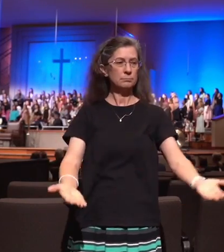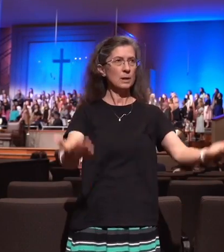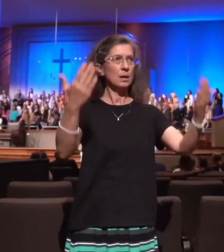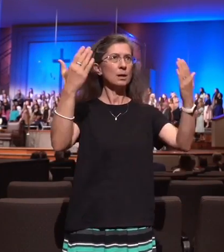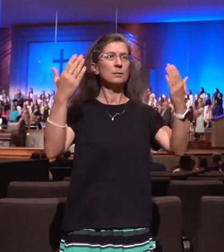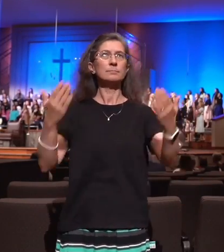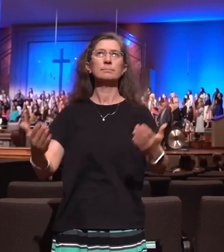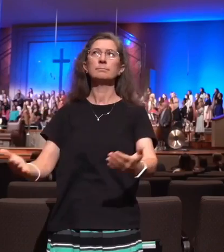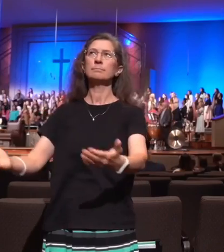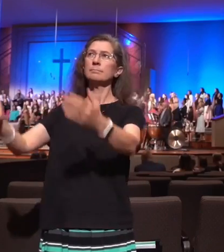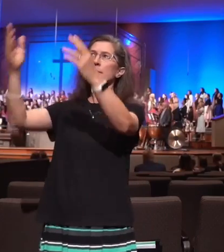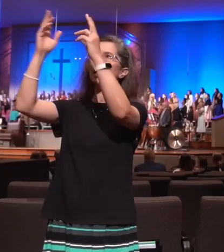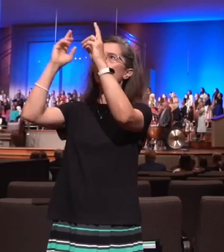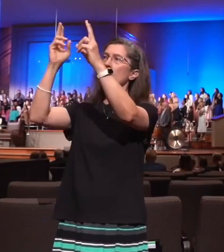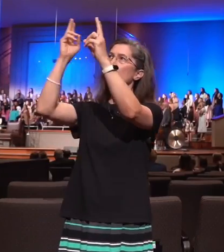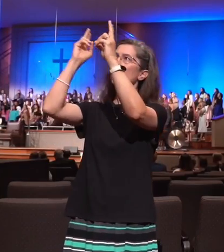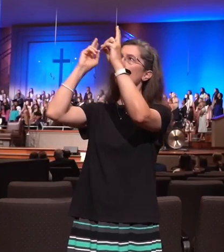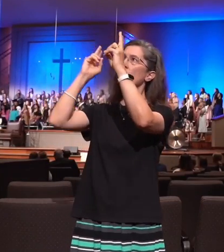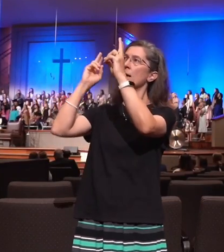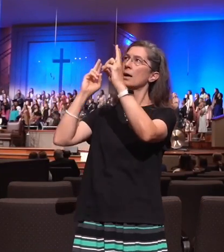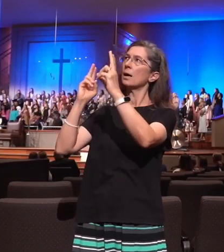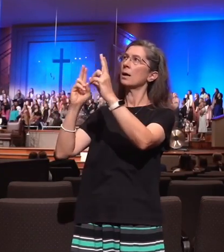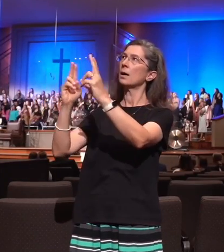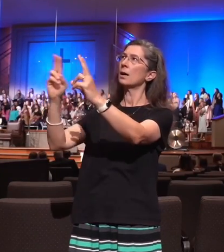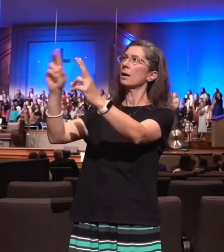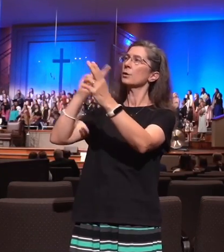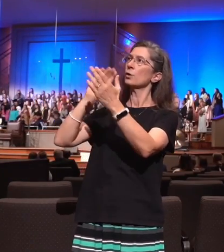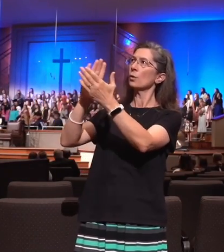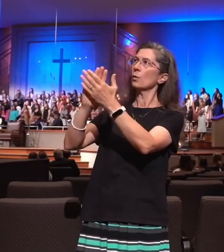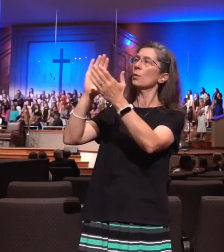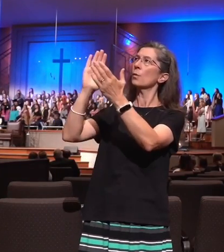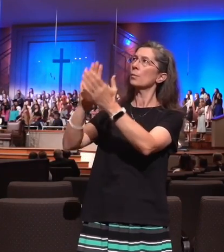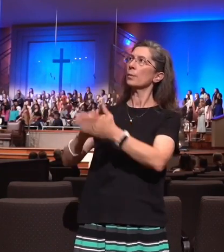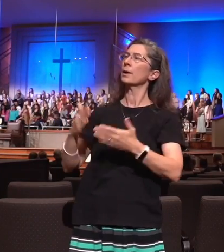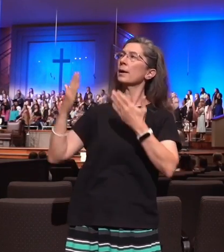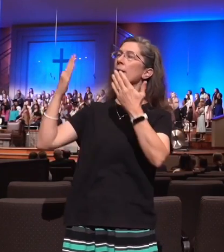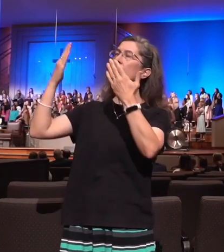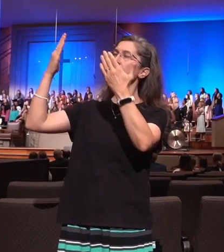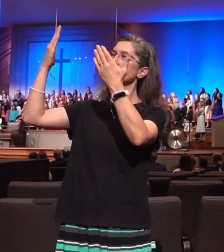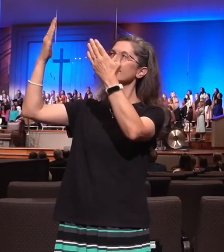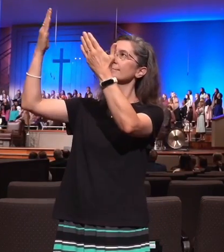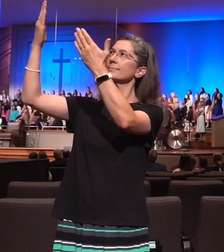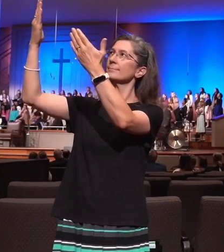honor, all praise to Him, give Him all.